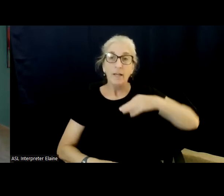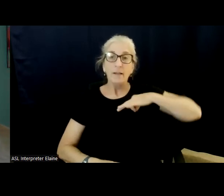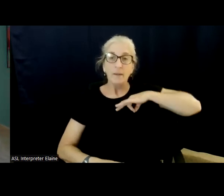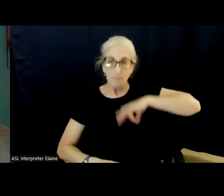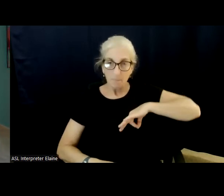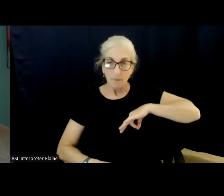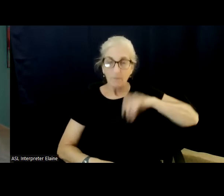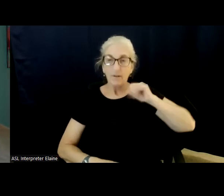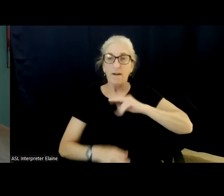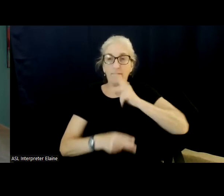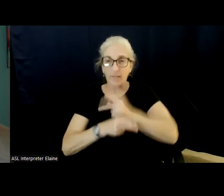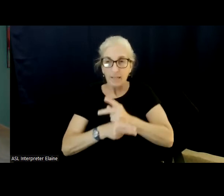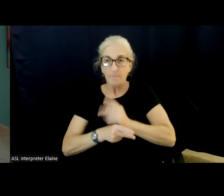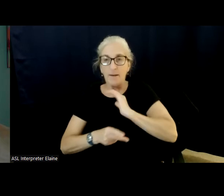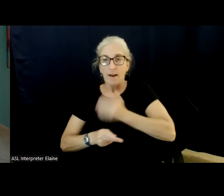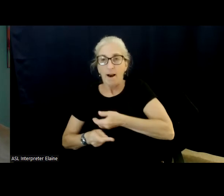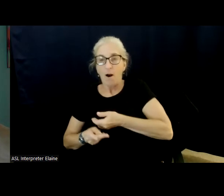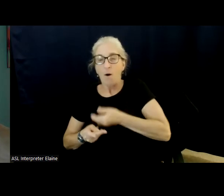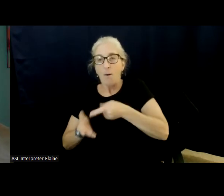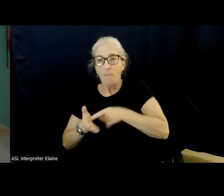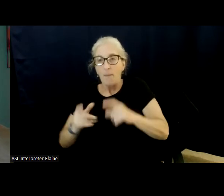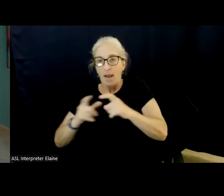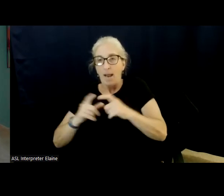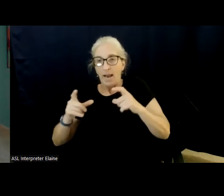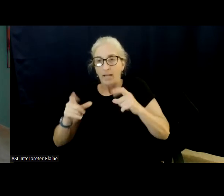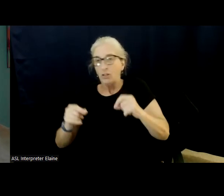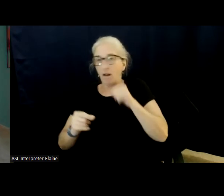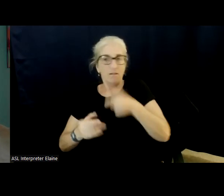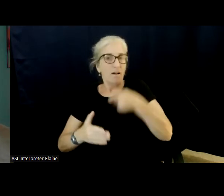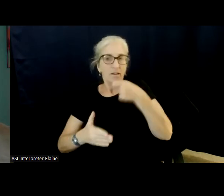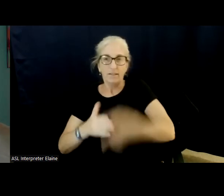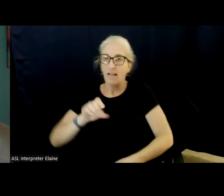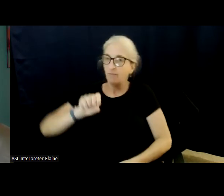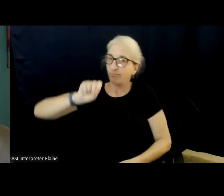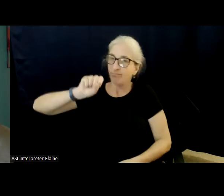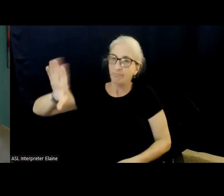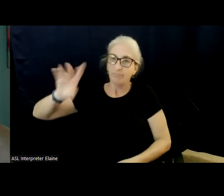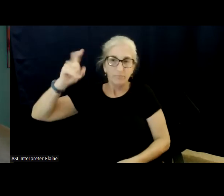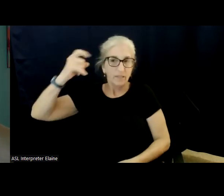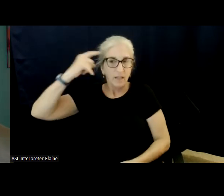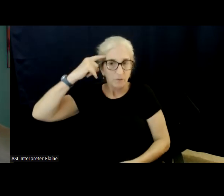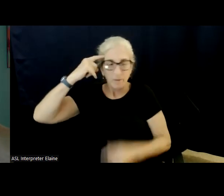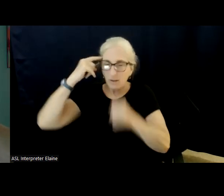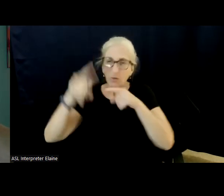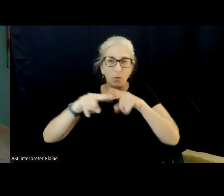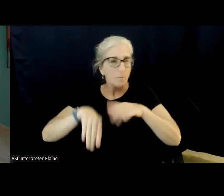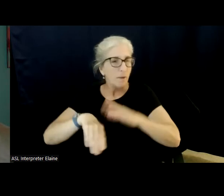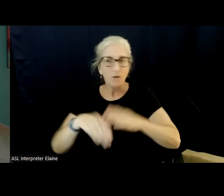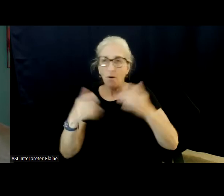resources locally, so that we're not dependent on a big government to do this for us, or